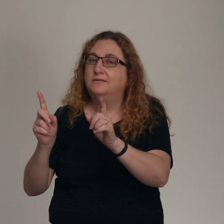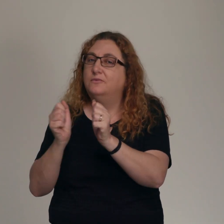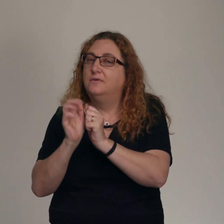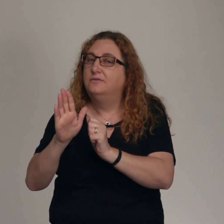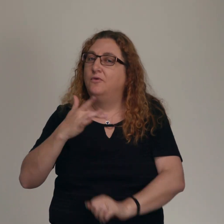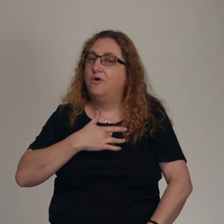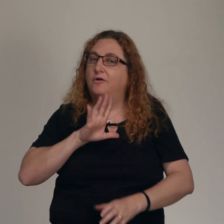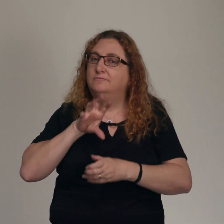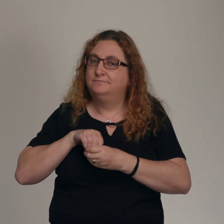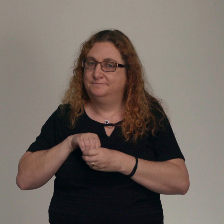it. It's one thing to not murder.